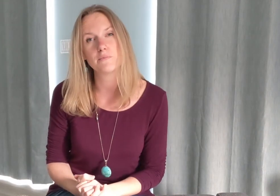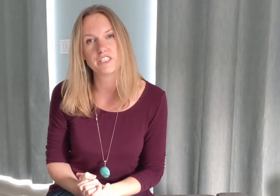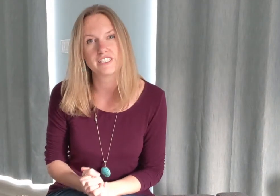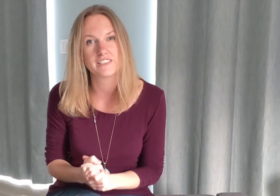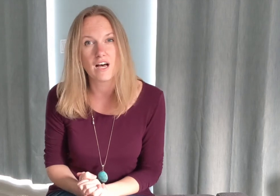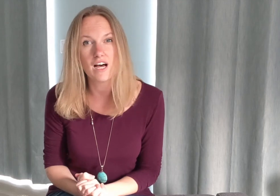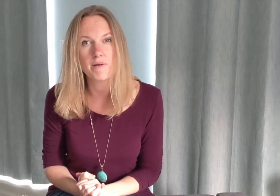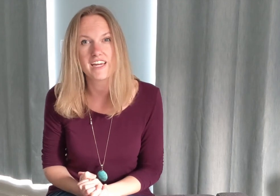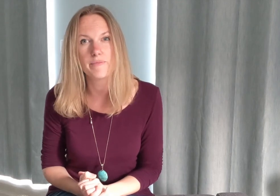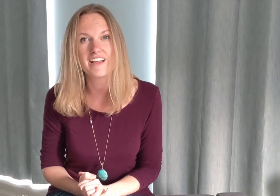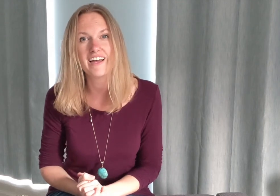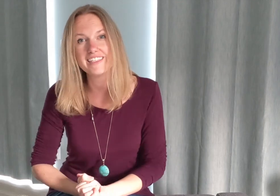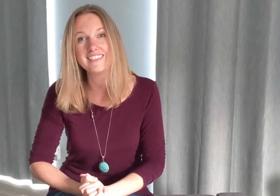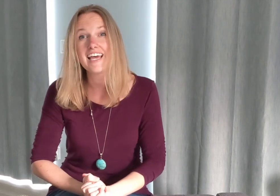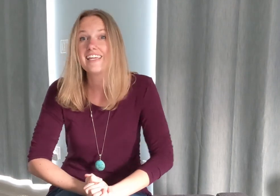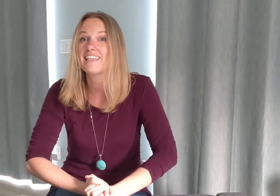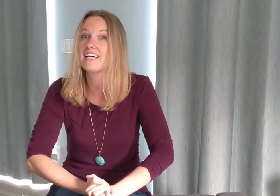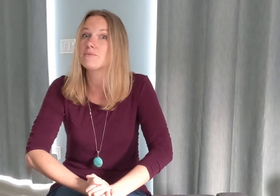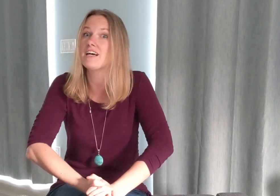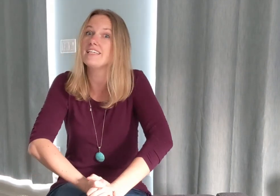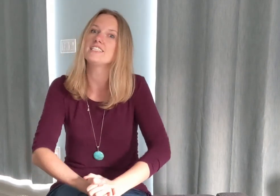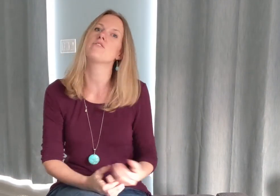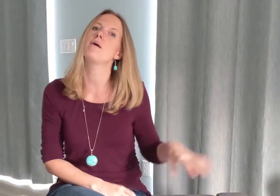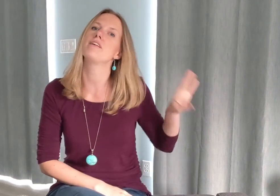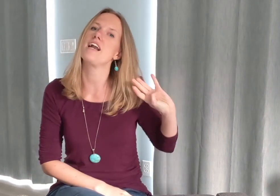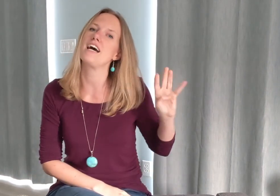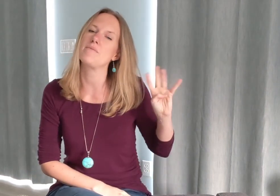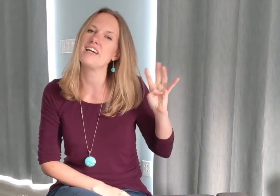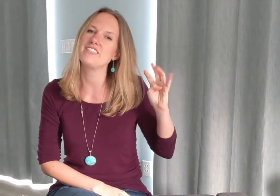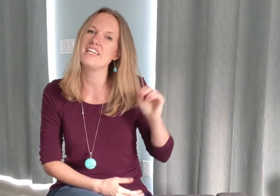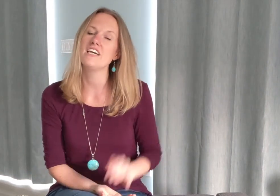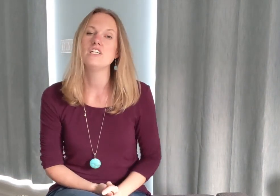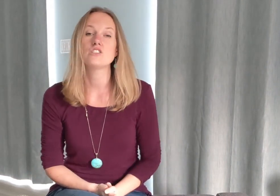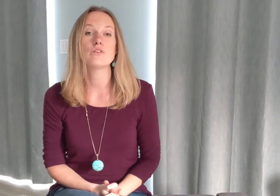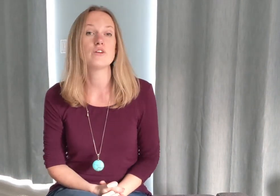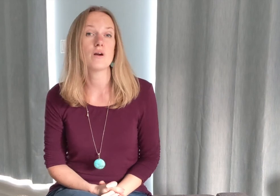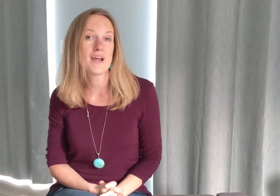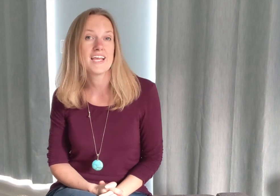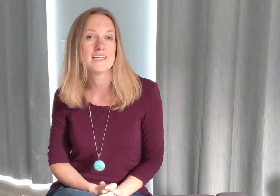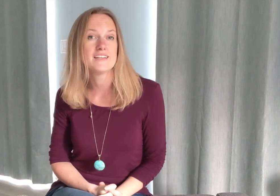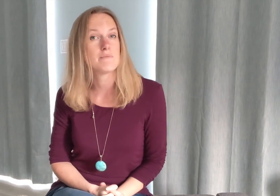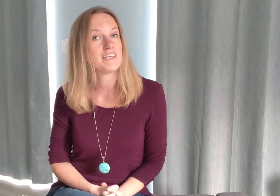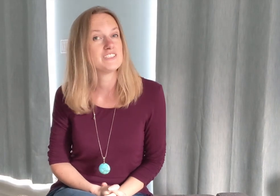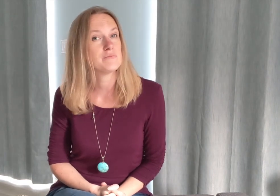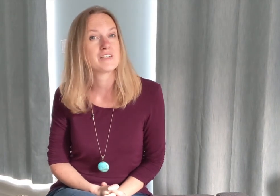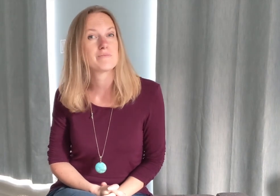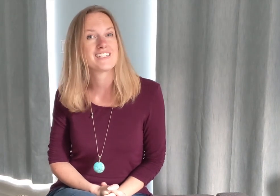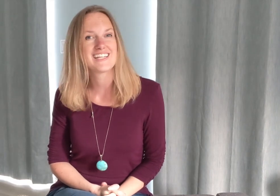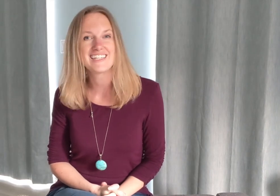purchase a song by Here Be Lyons. And last but not least, remember that I am a lefty. So if you are right-handed, that means you mirror my signs.